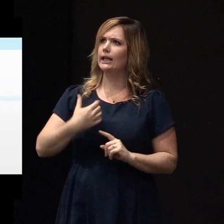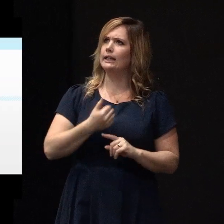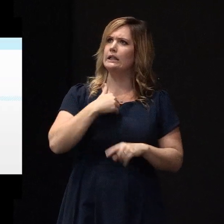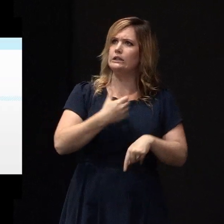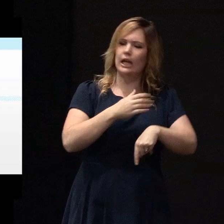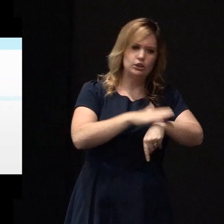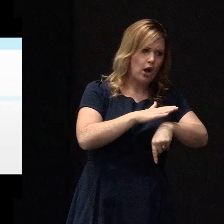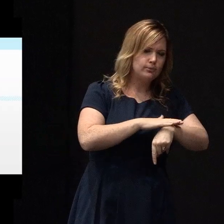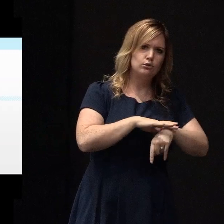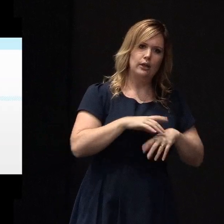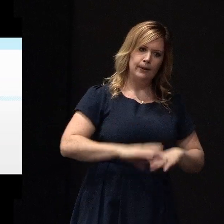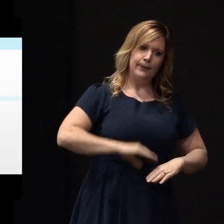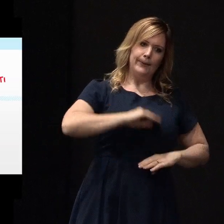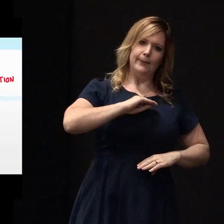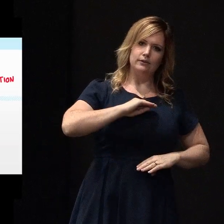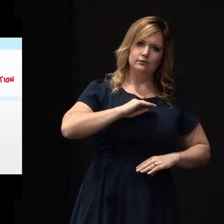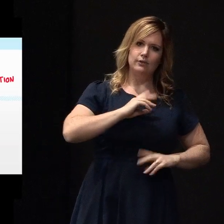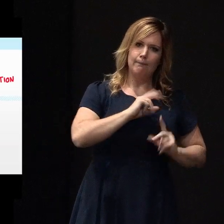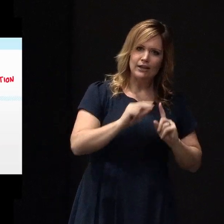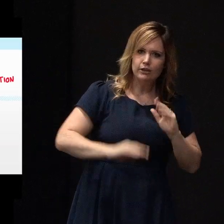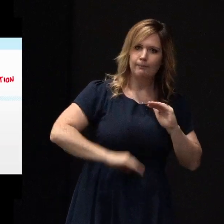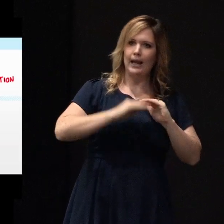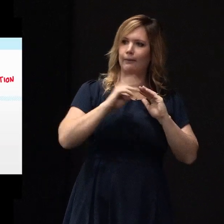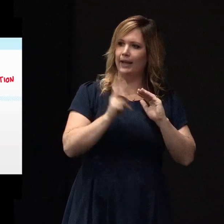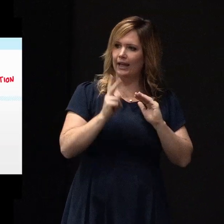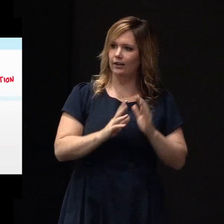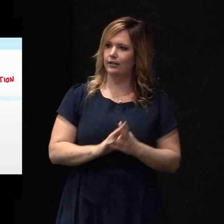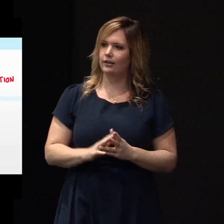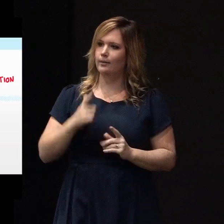stressed, we shut down the communication channel with our own bodies.